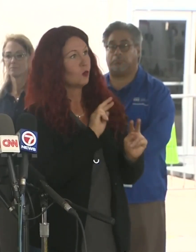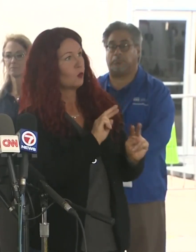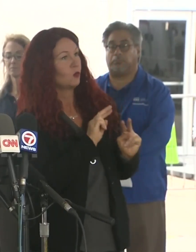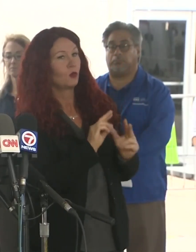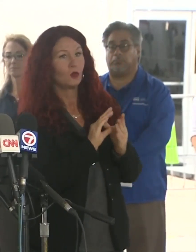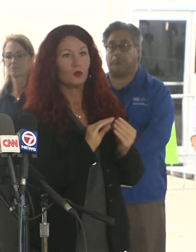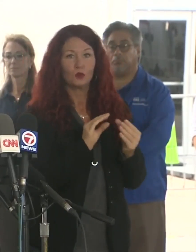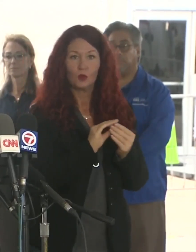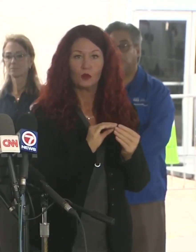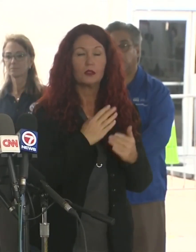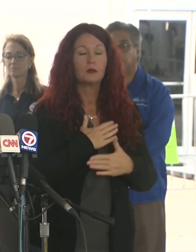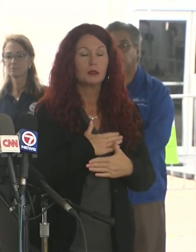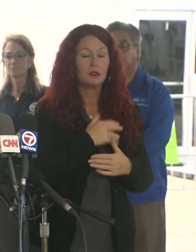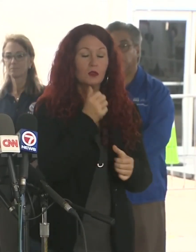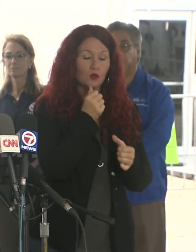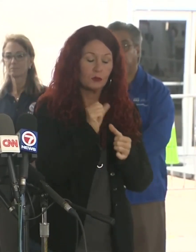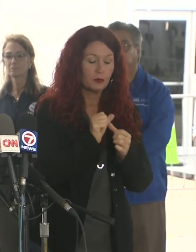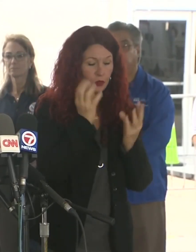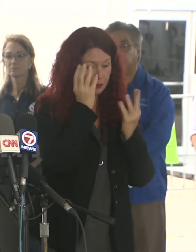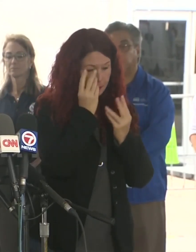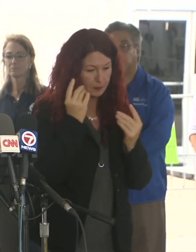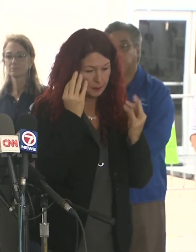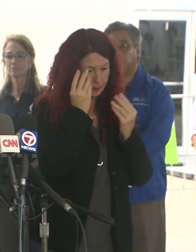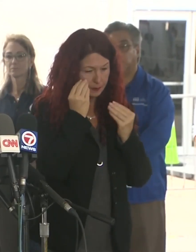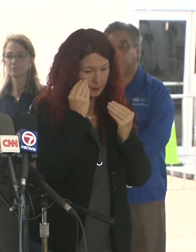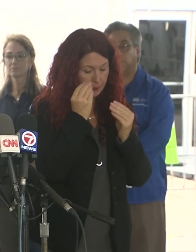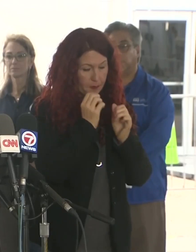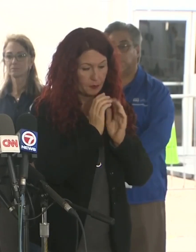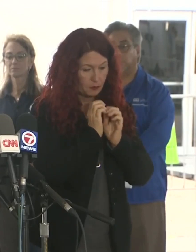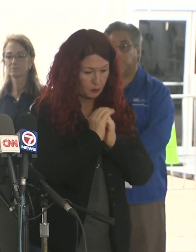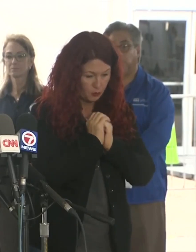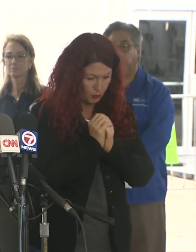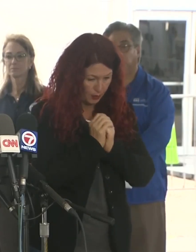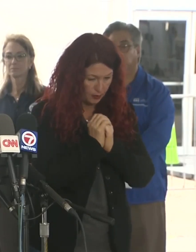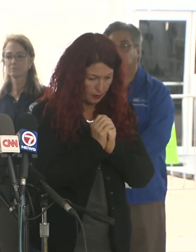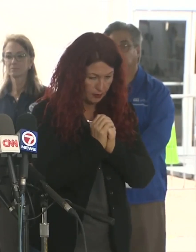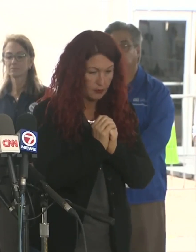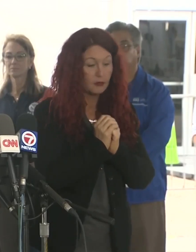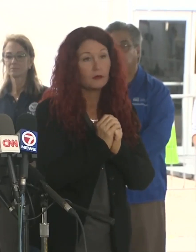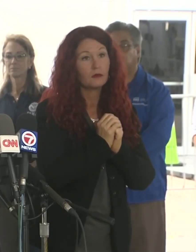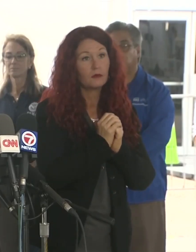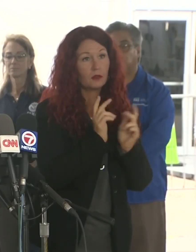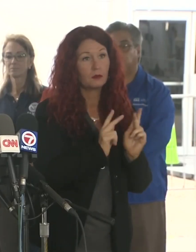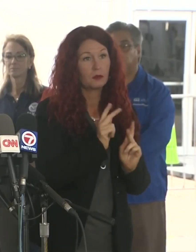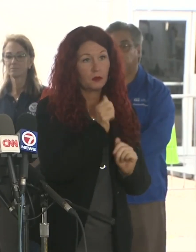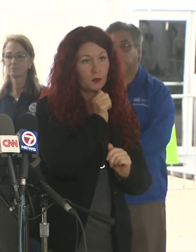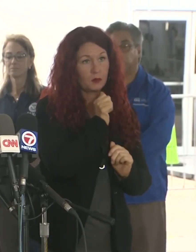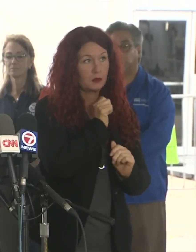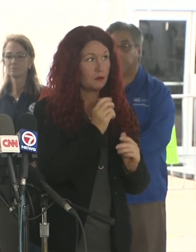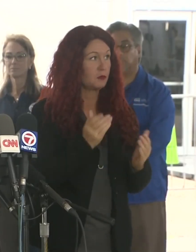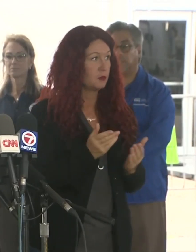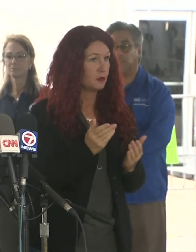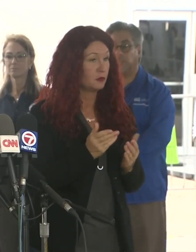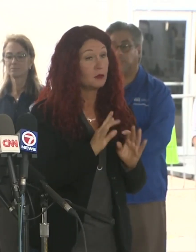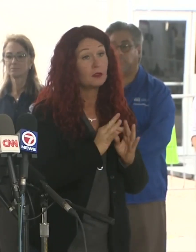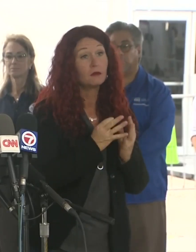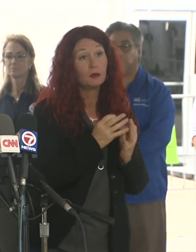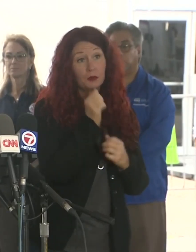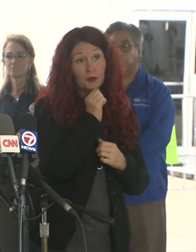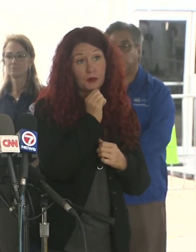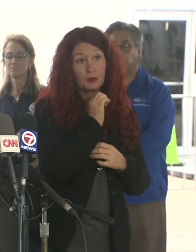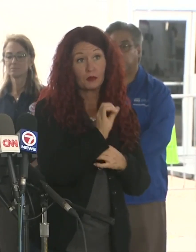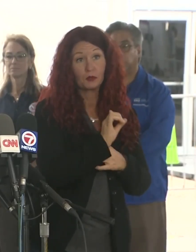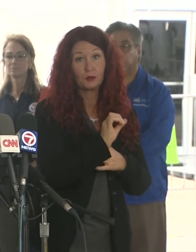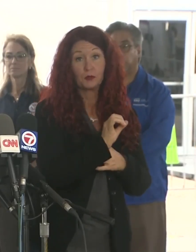families in your hearts and prayers. Our Family Assistance Center is continuing to provide a great array